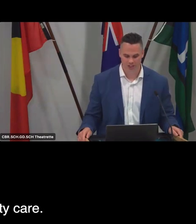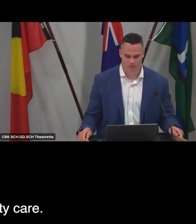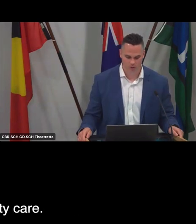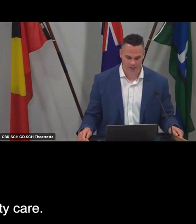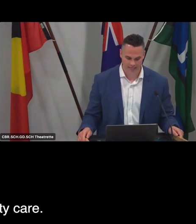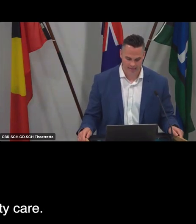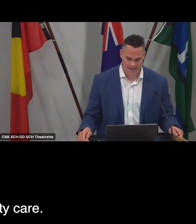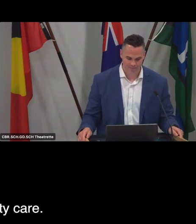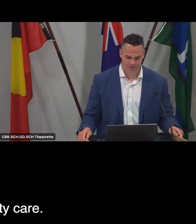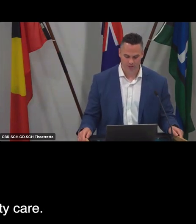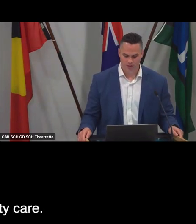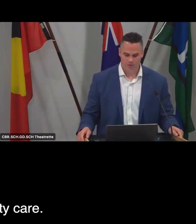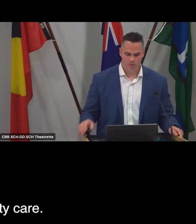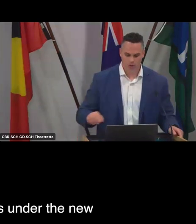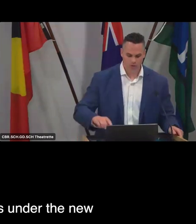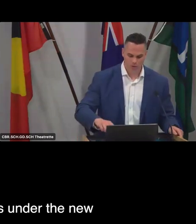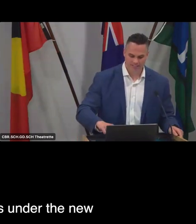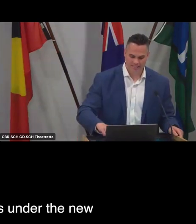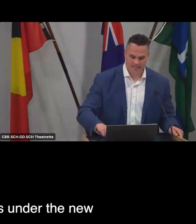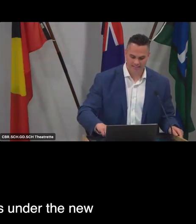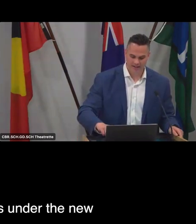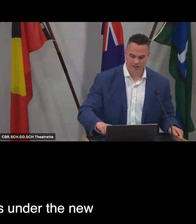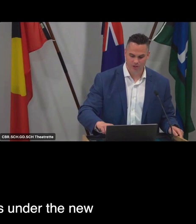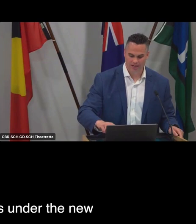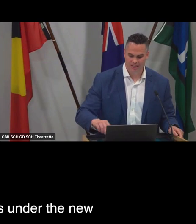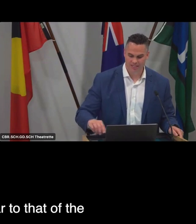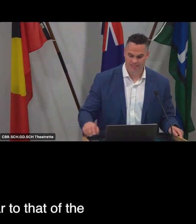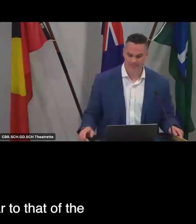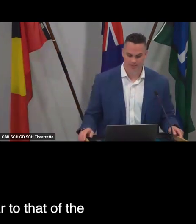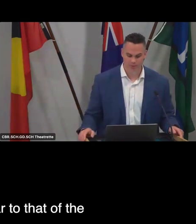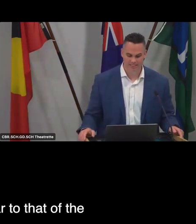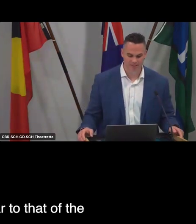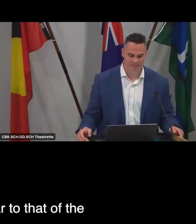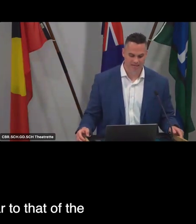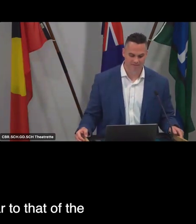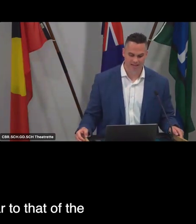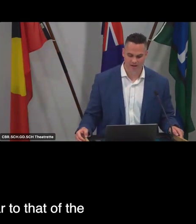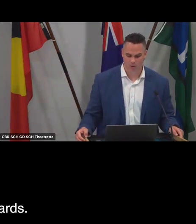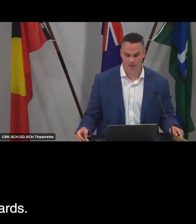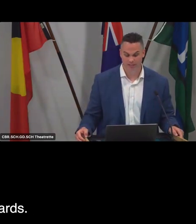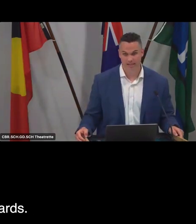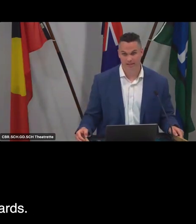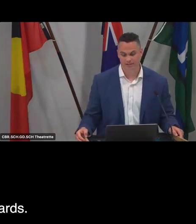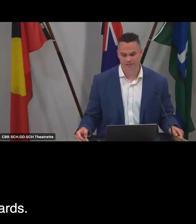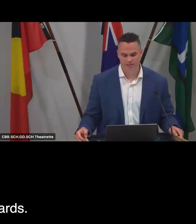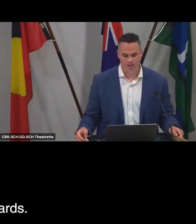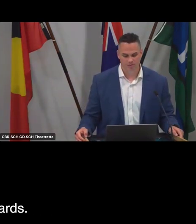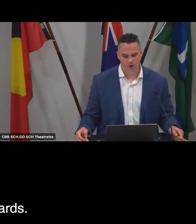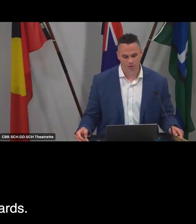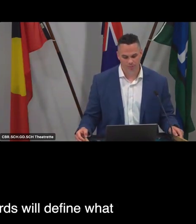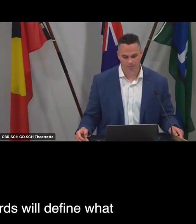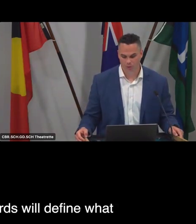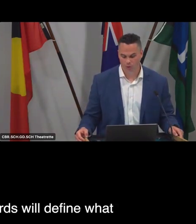in order to achieve quality care. The role of the quality standards under the new aged care system will be similar to that of the current quality standards.